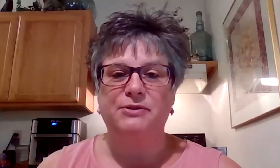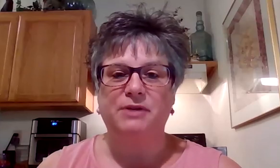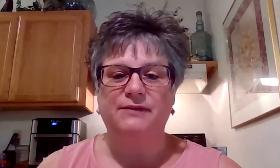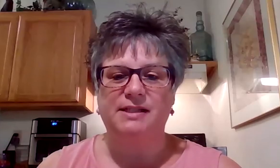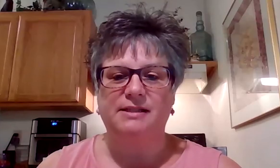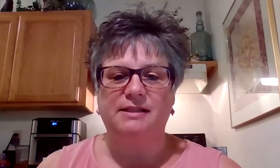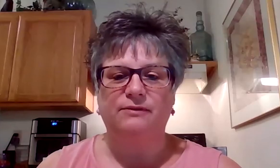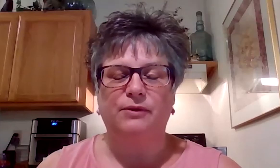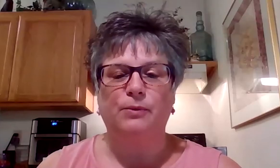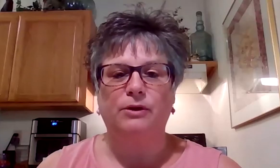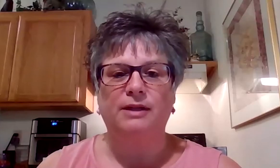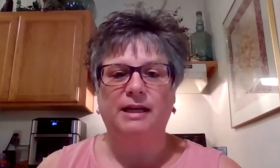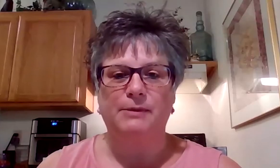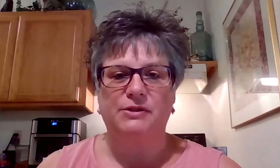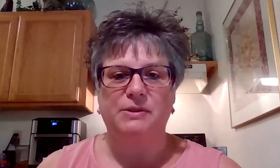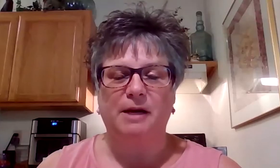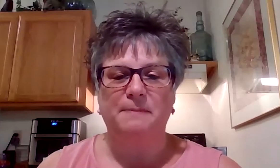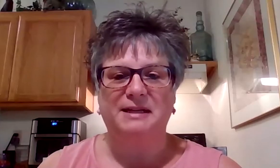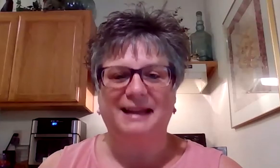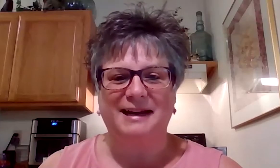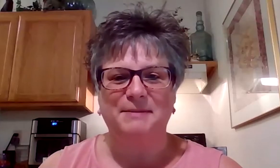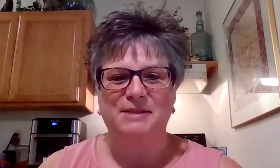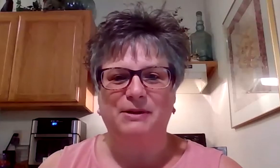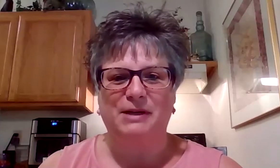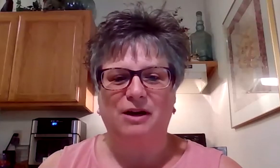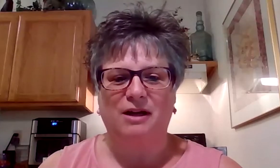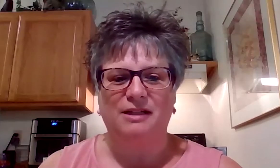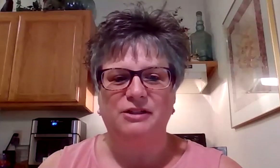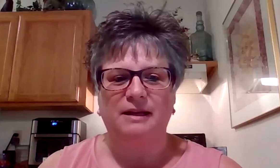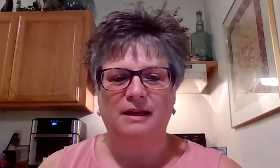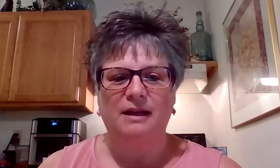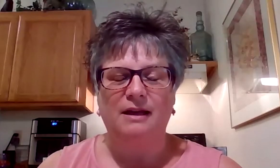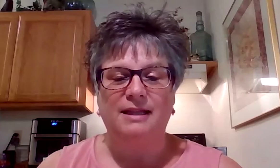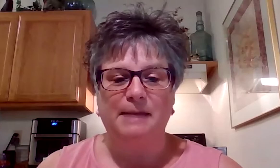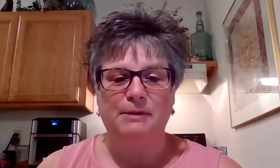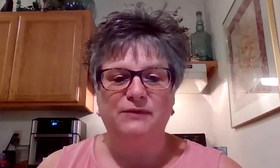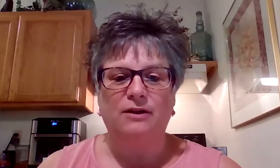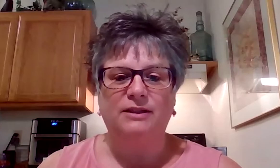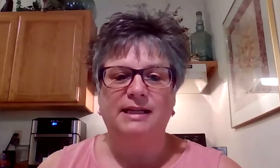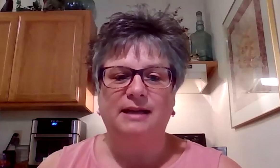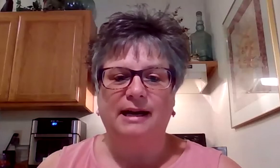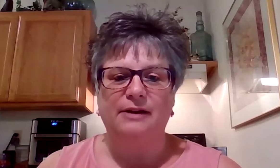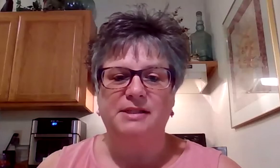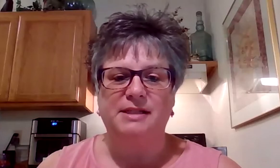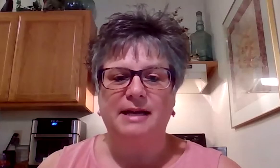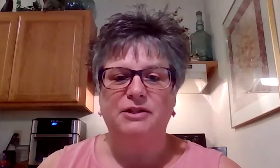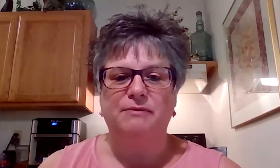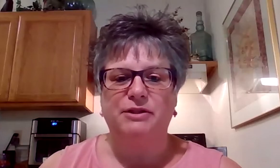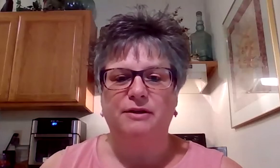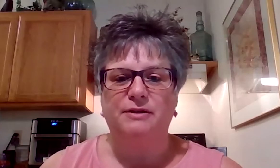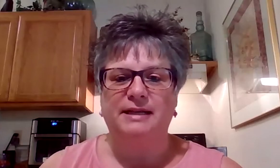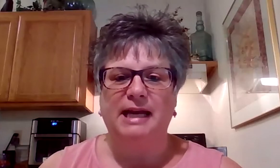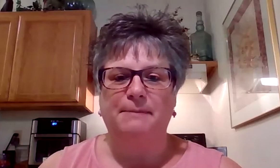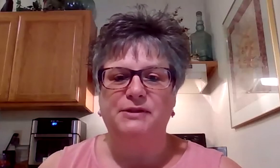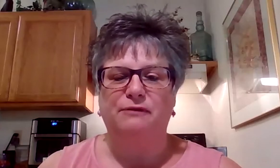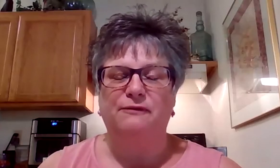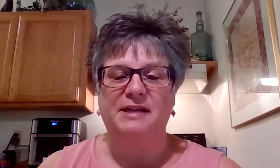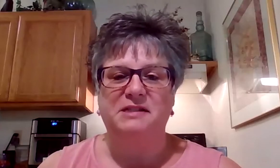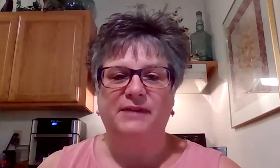Administrative Assistant for the World Languages Department at Clackamas Community College. The language faculty and I are excited to return to campus for face-to